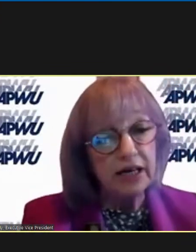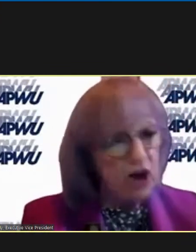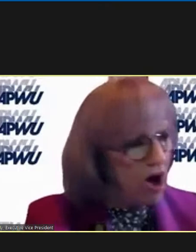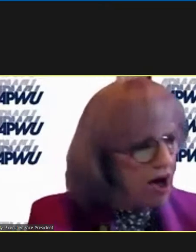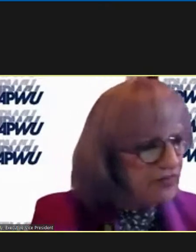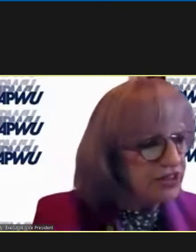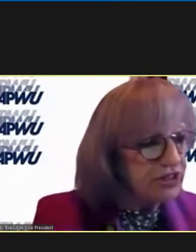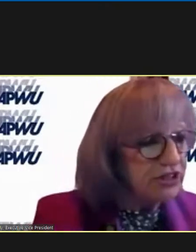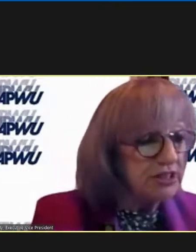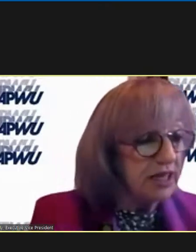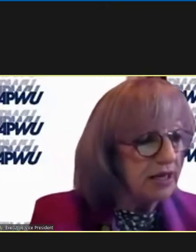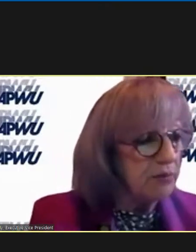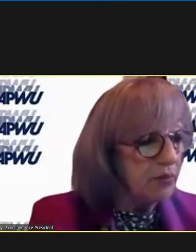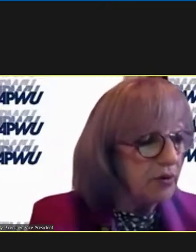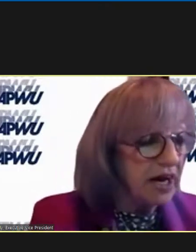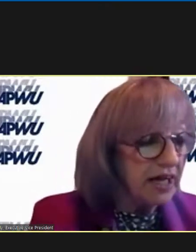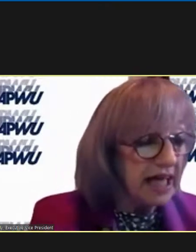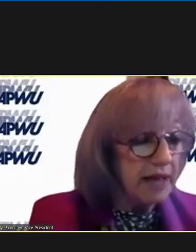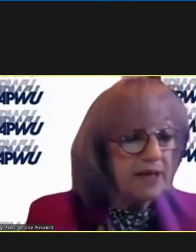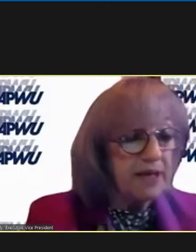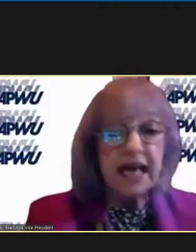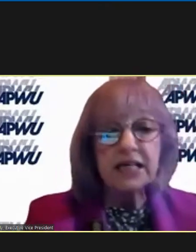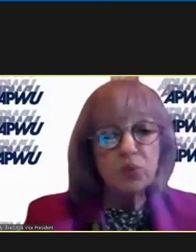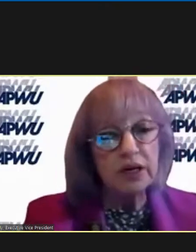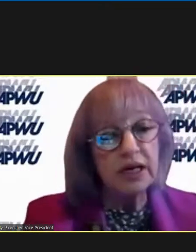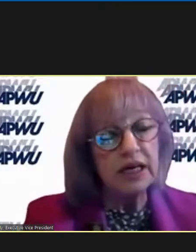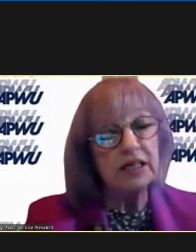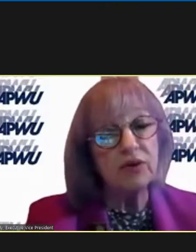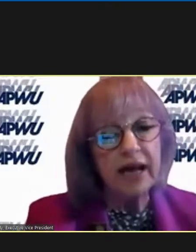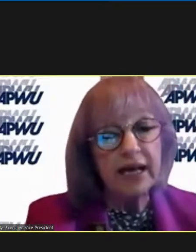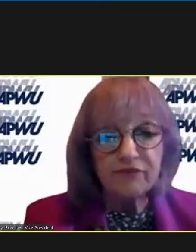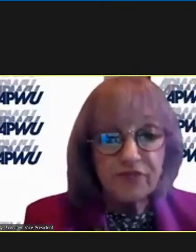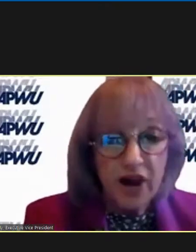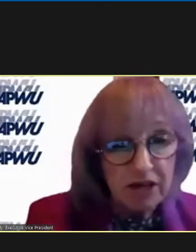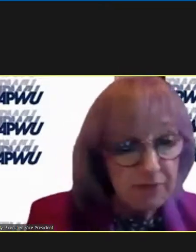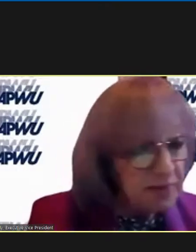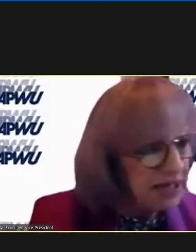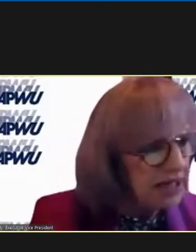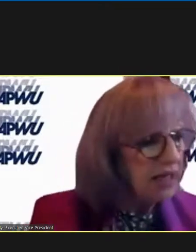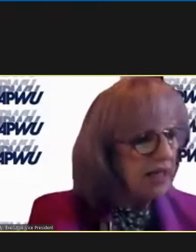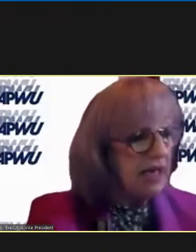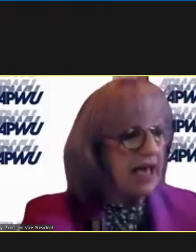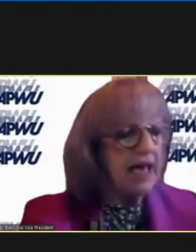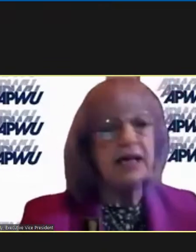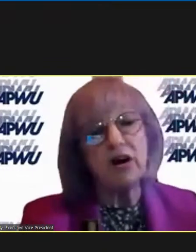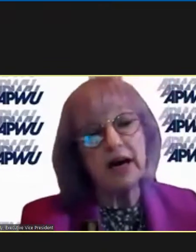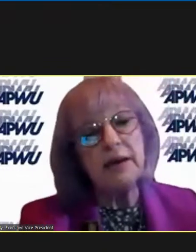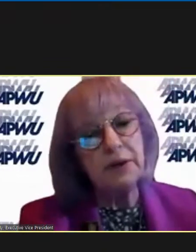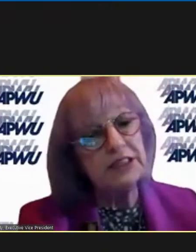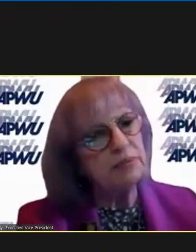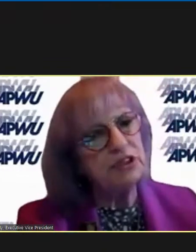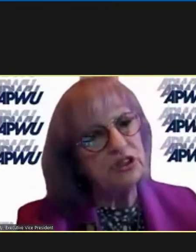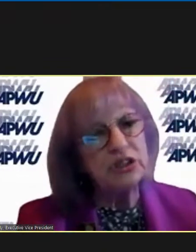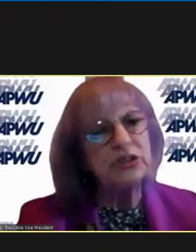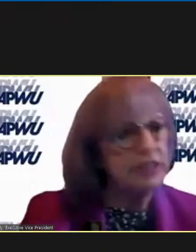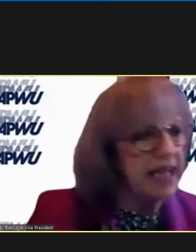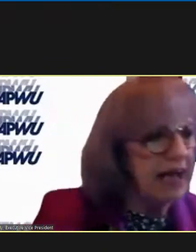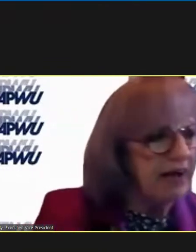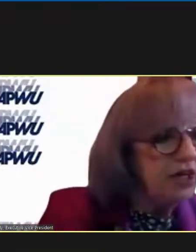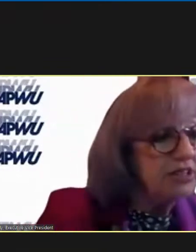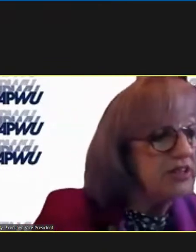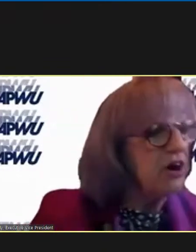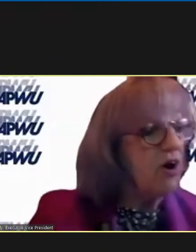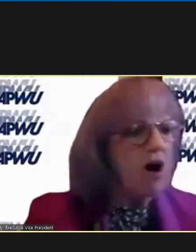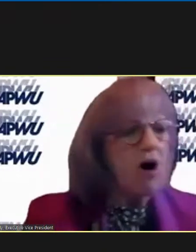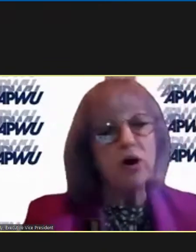we've got great officers um we've got the nba's working the rank and file committee and our apwu